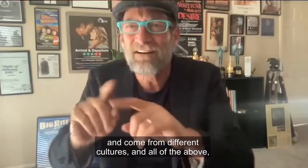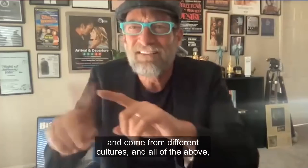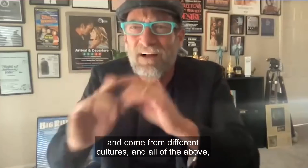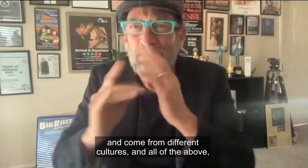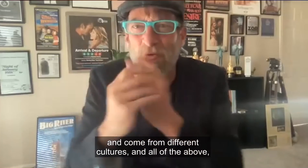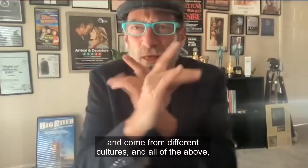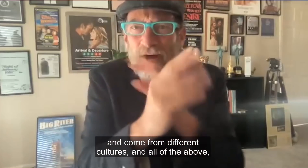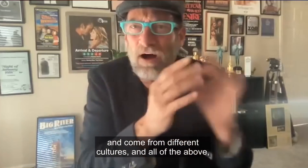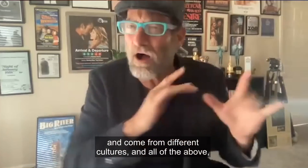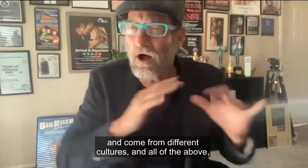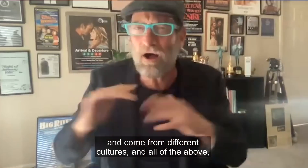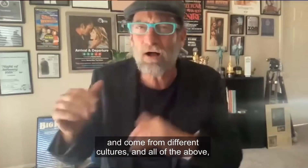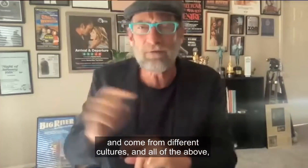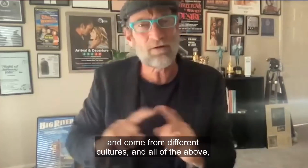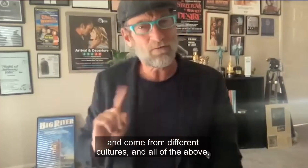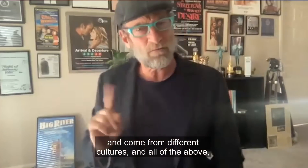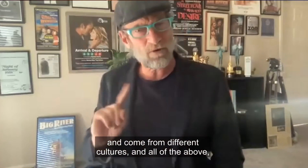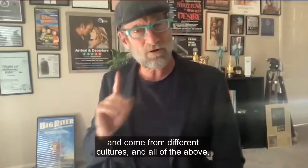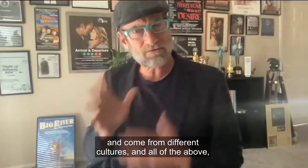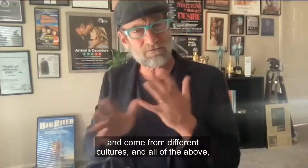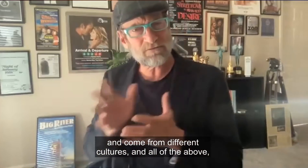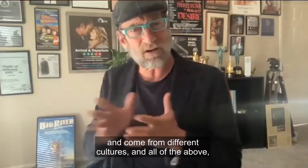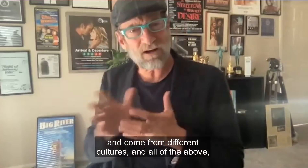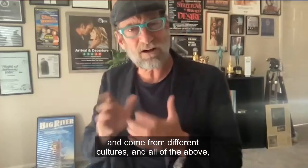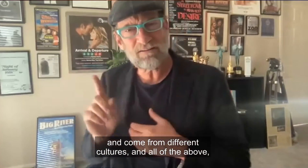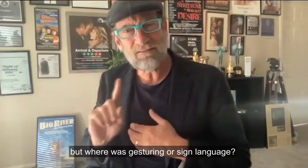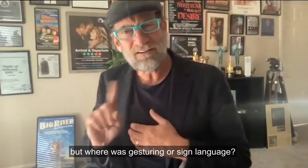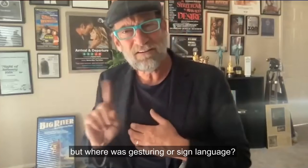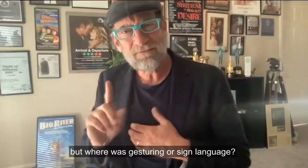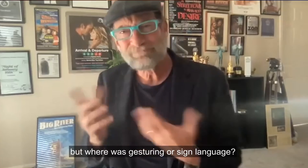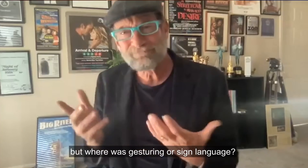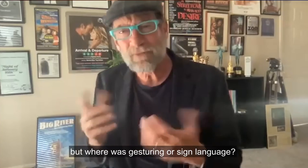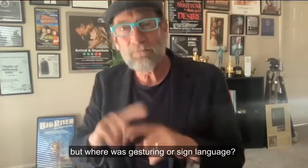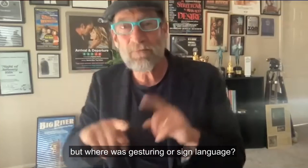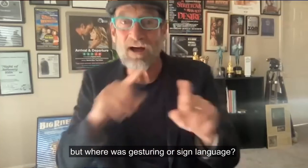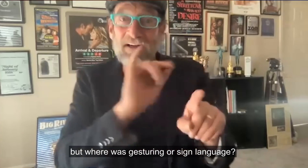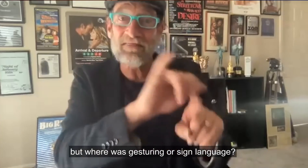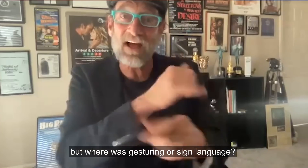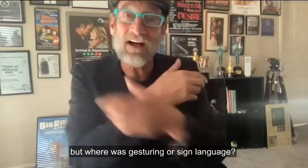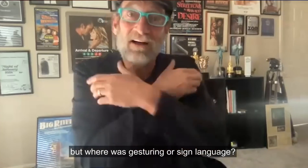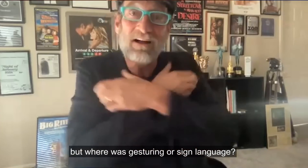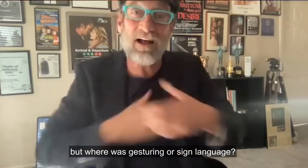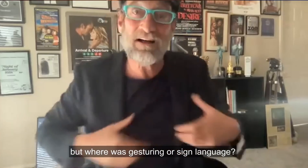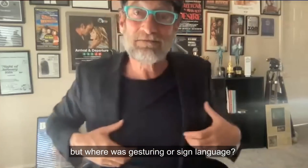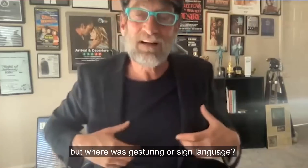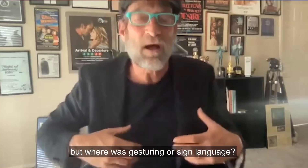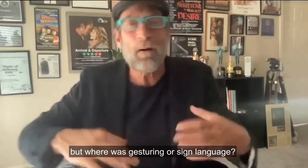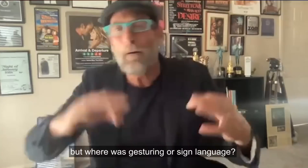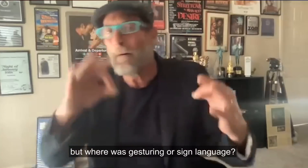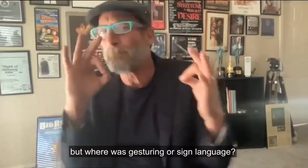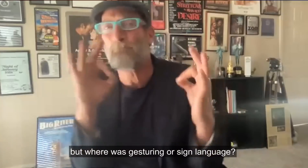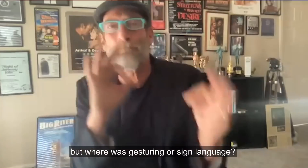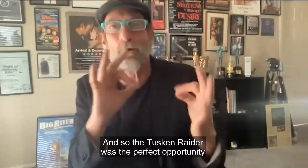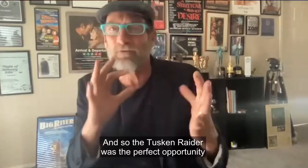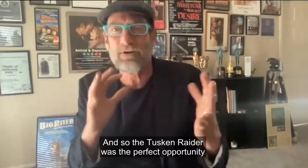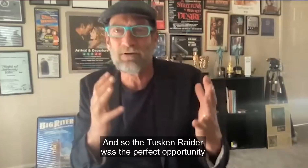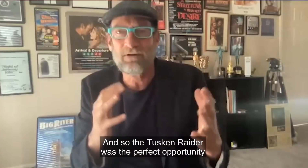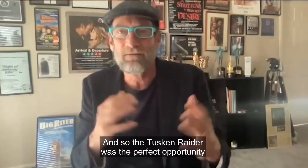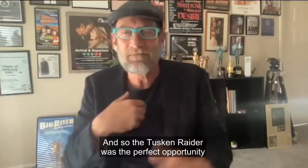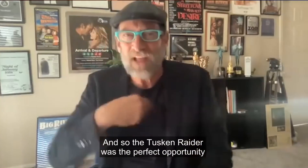cultures and all of the above. But where was gesturing or sign language? And so the Tuscan